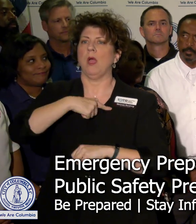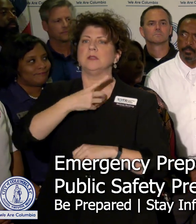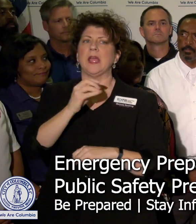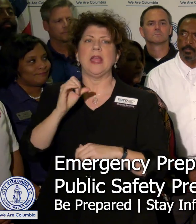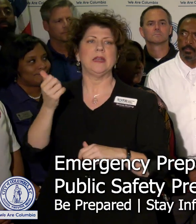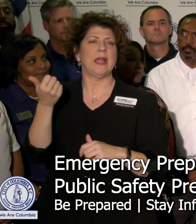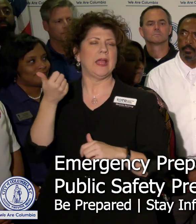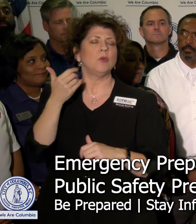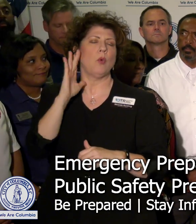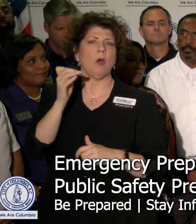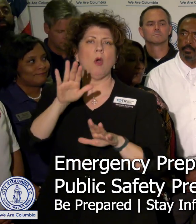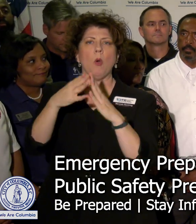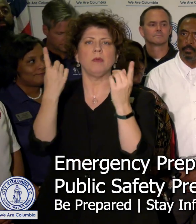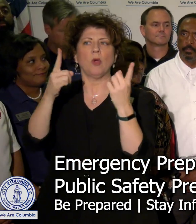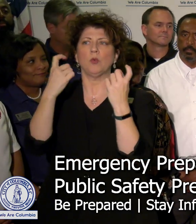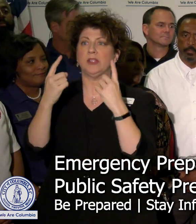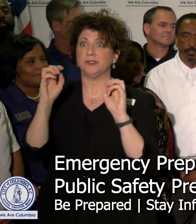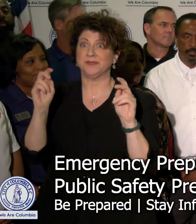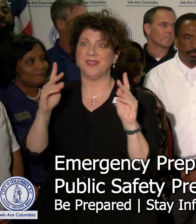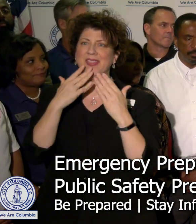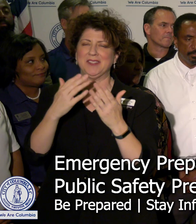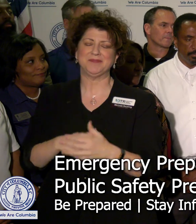-up question and answer. Thank you.